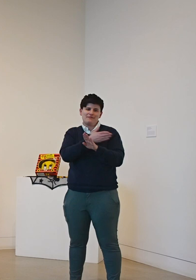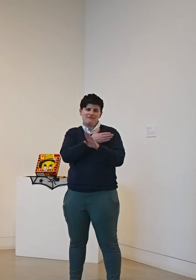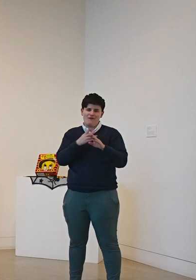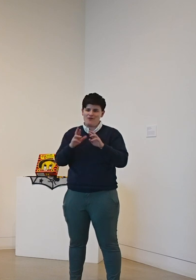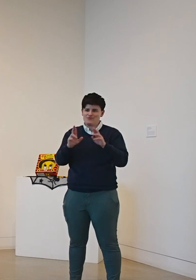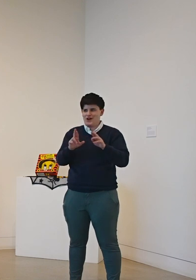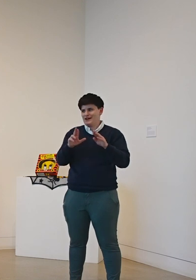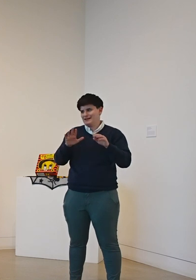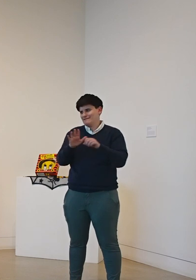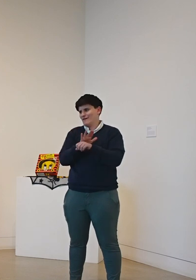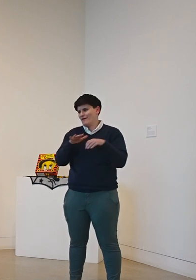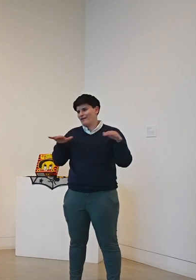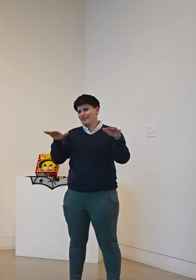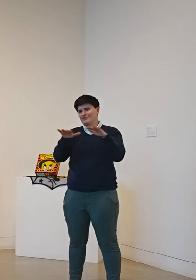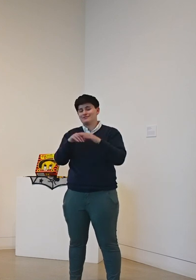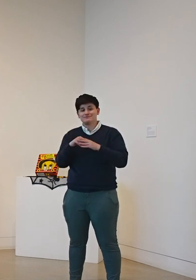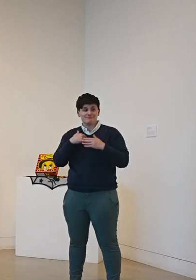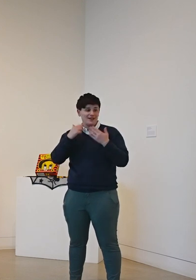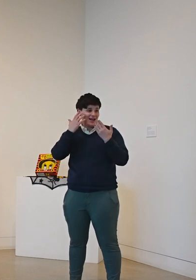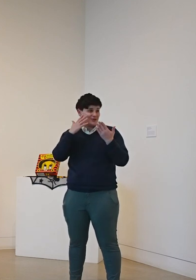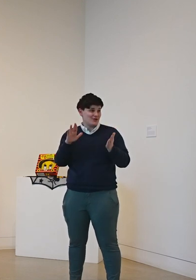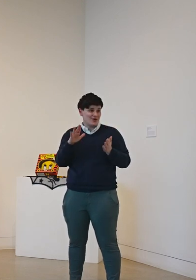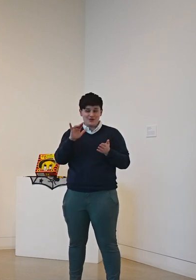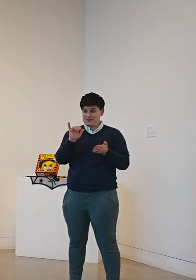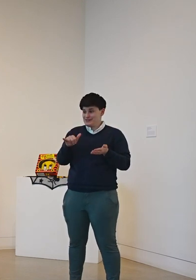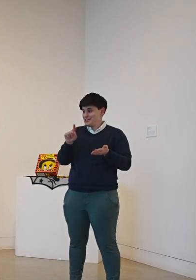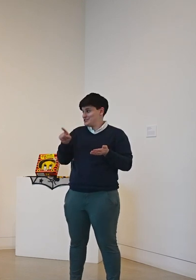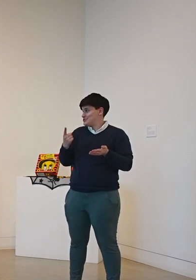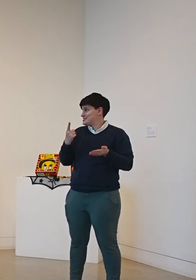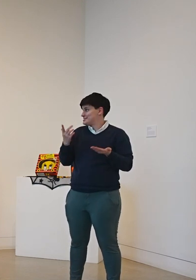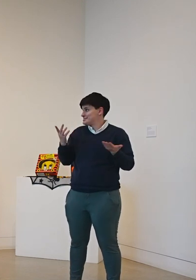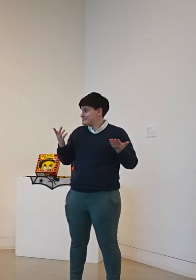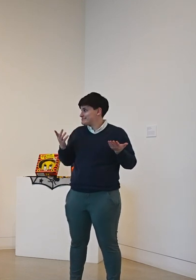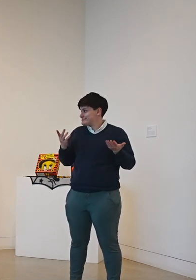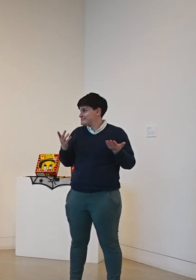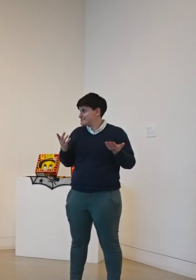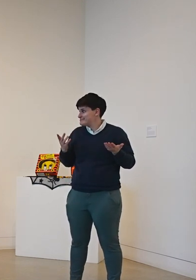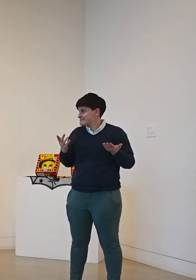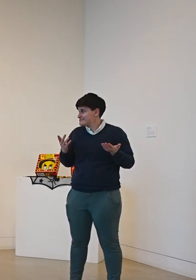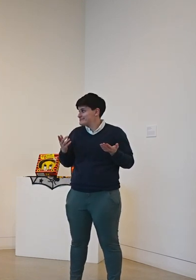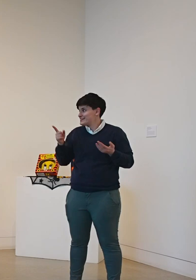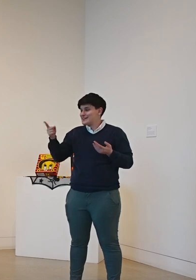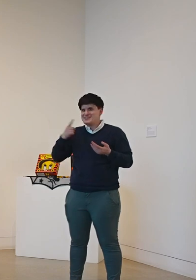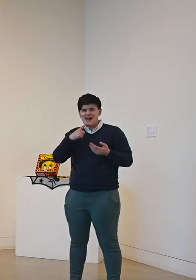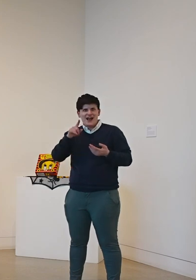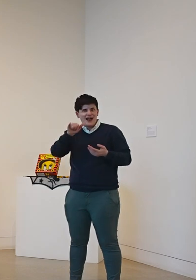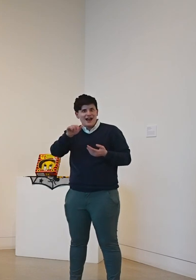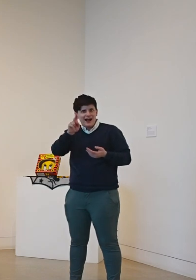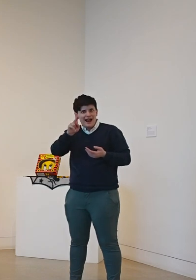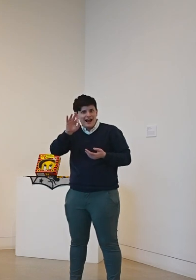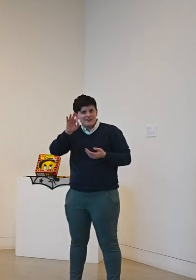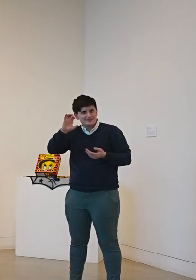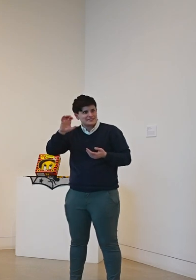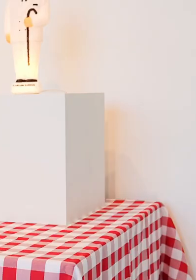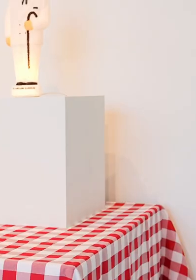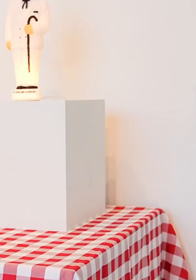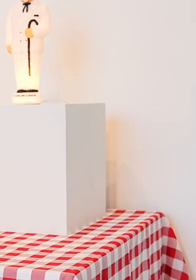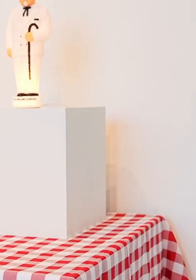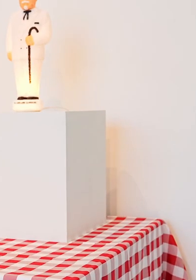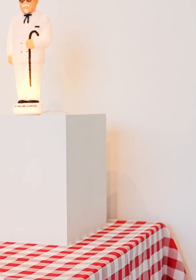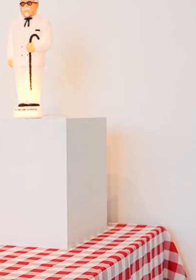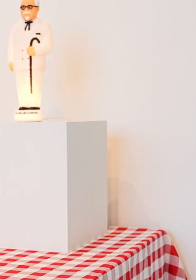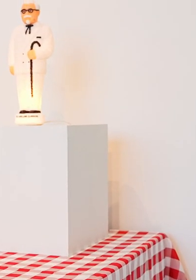I don't know I That's just where I went You got the KFC bucket on Ebay